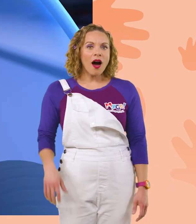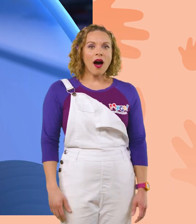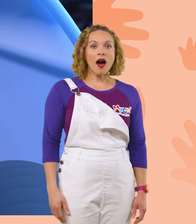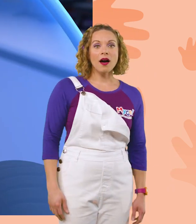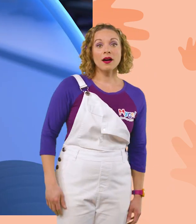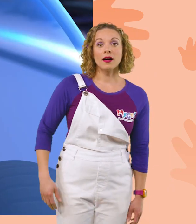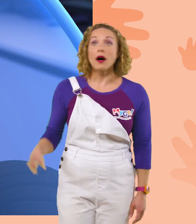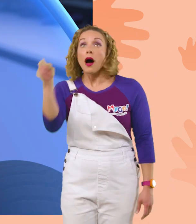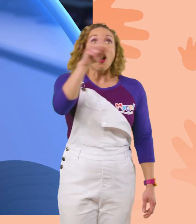Whoa!